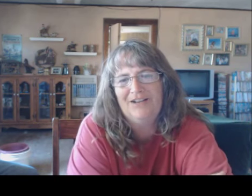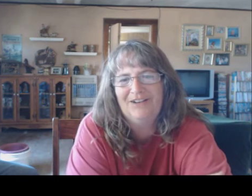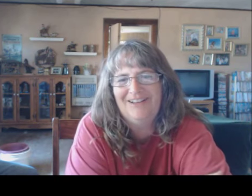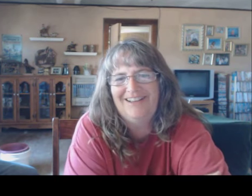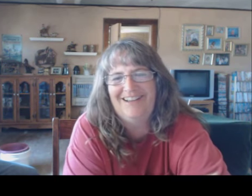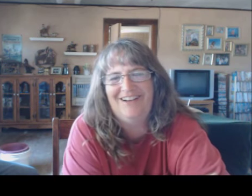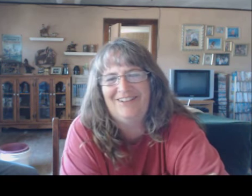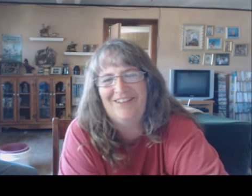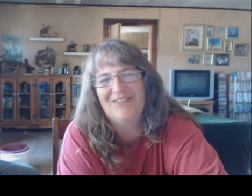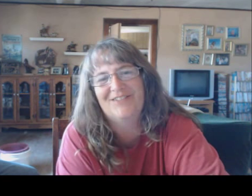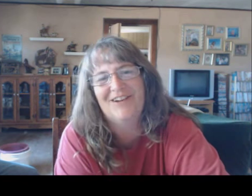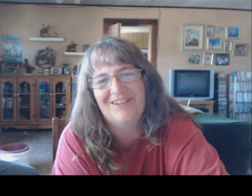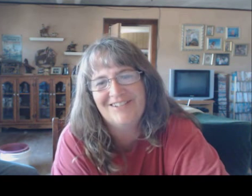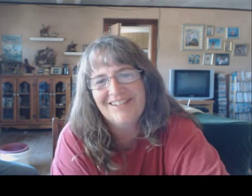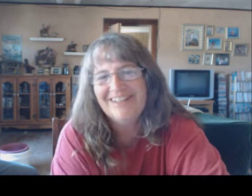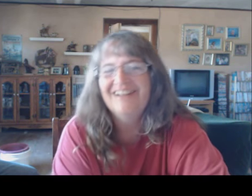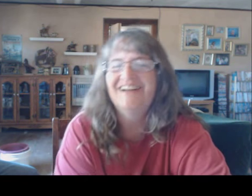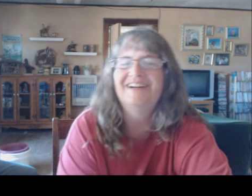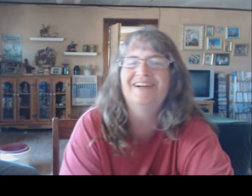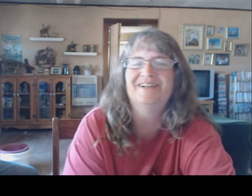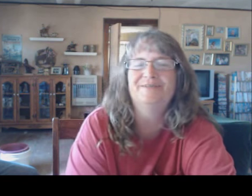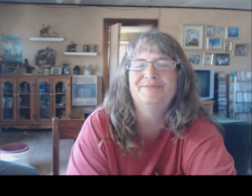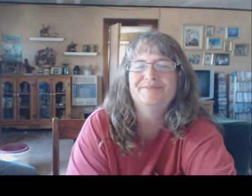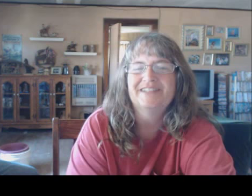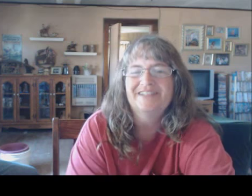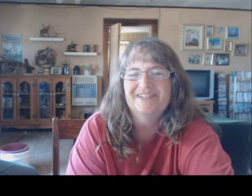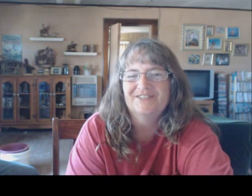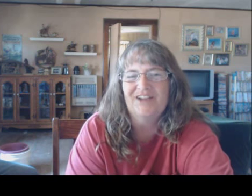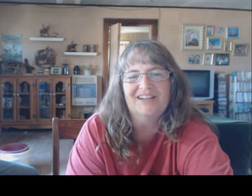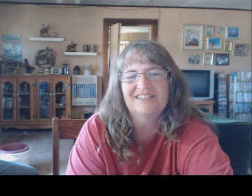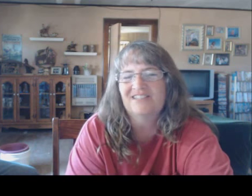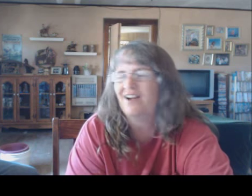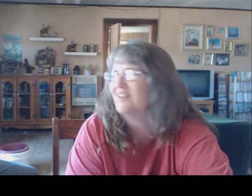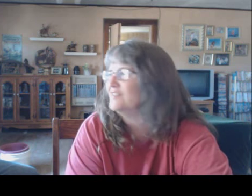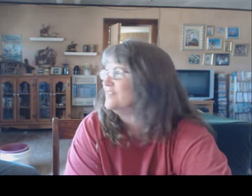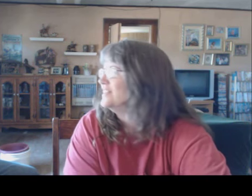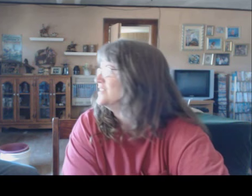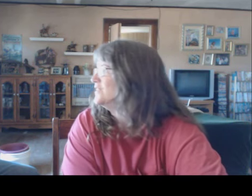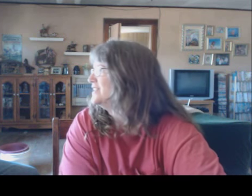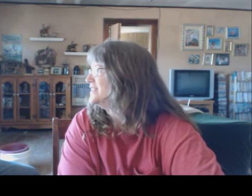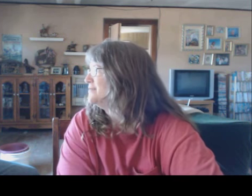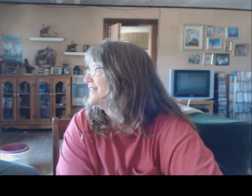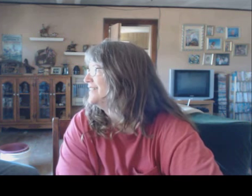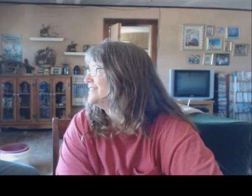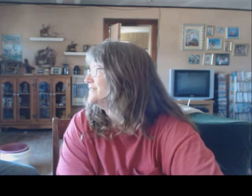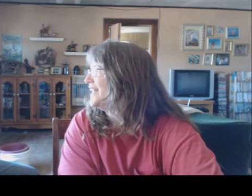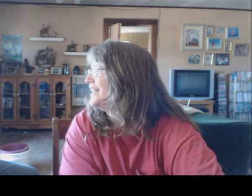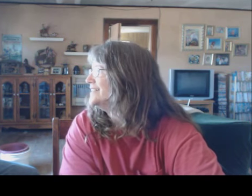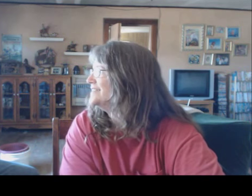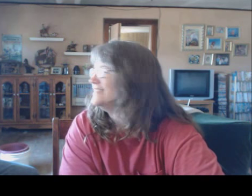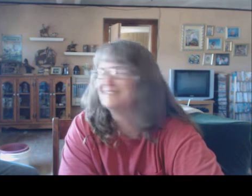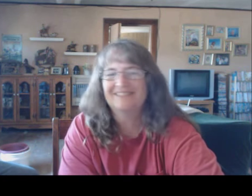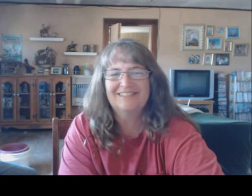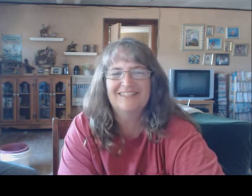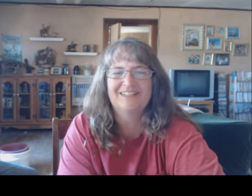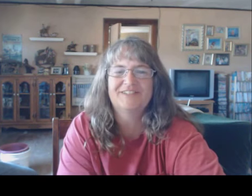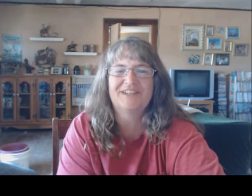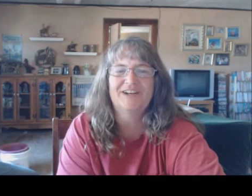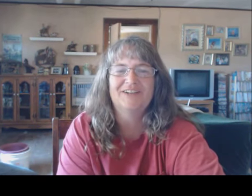out on the road. Um... Rockets all of, what, 20-some pounds at that. So,